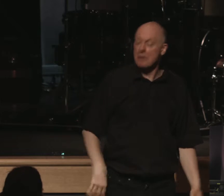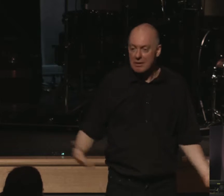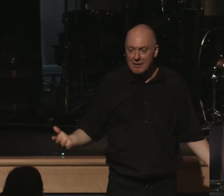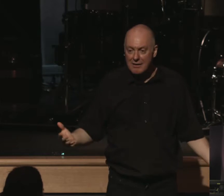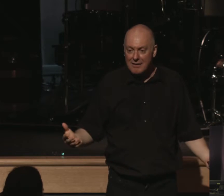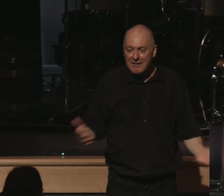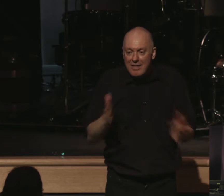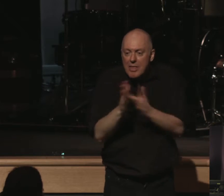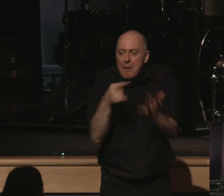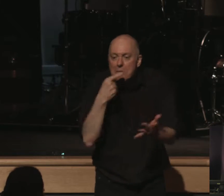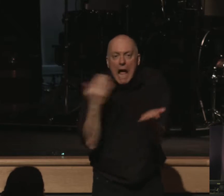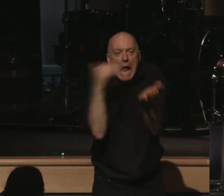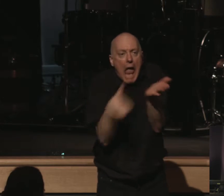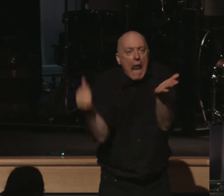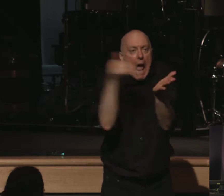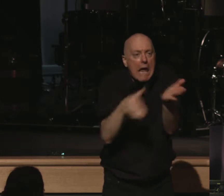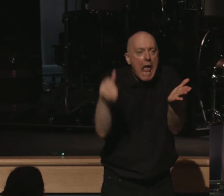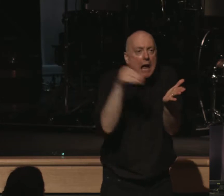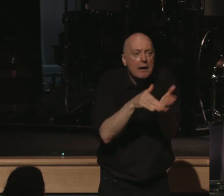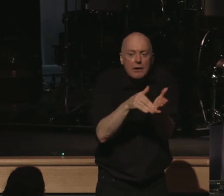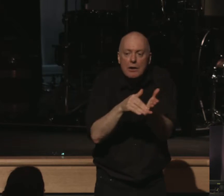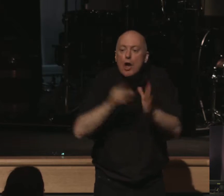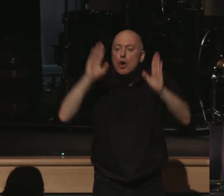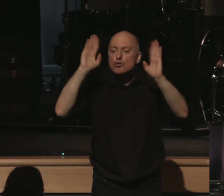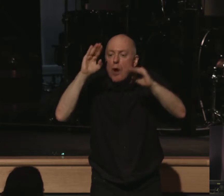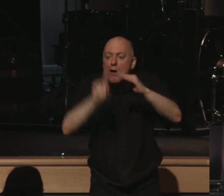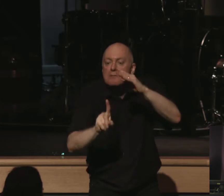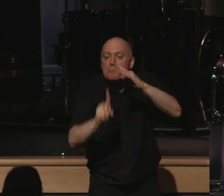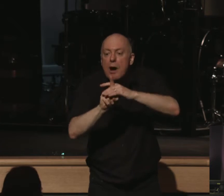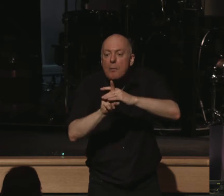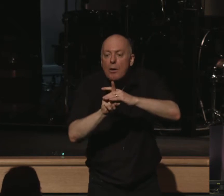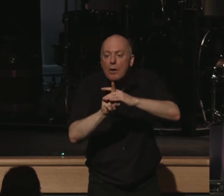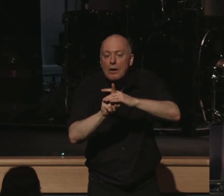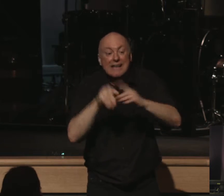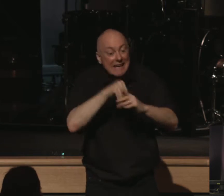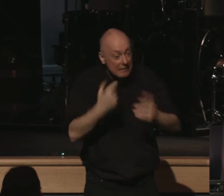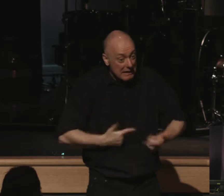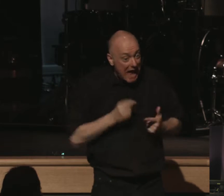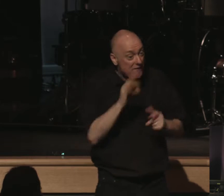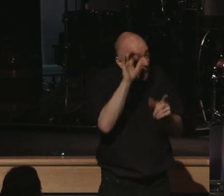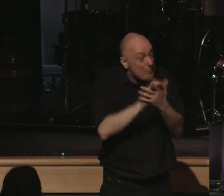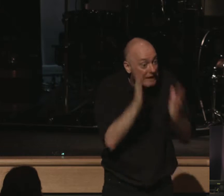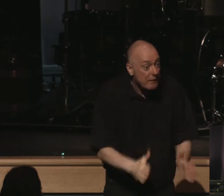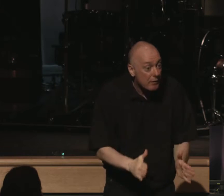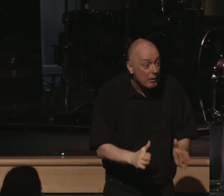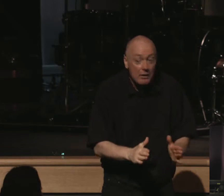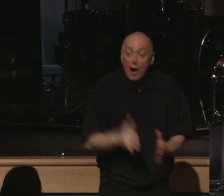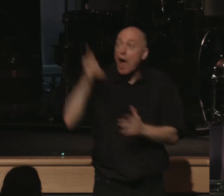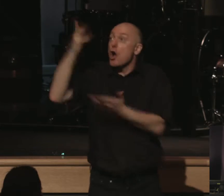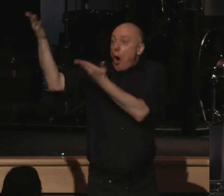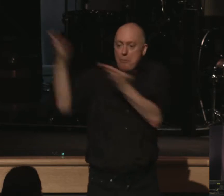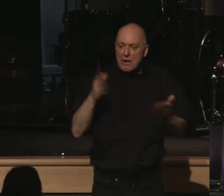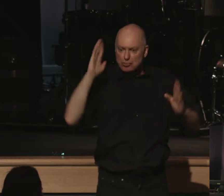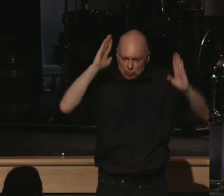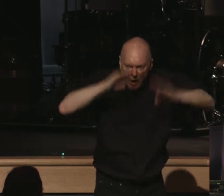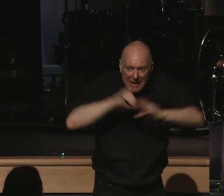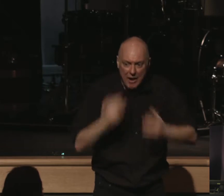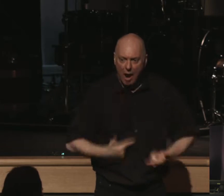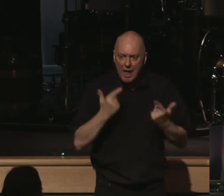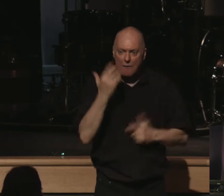the fact that the Bible tells us over and over again that trials do come to the life of the believer, and that trials are brought into the life of the believer not because God